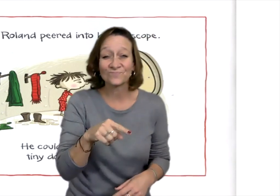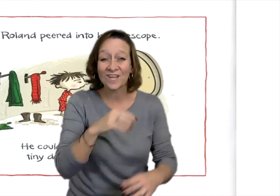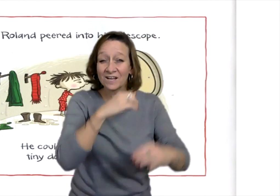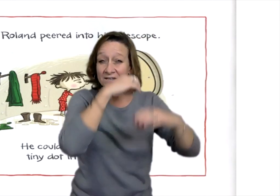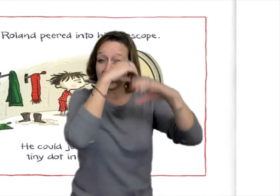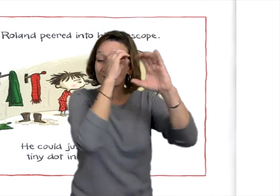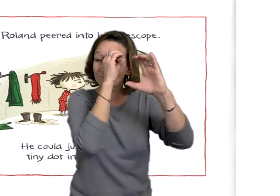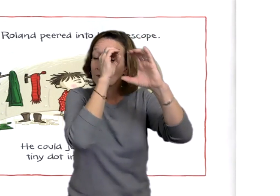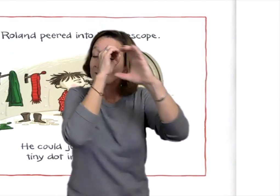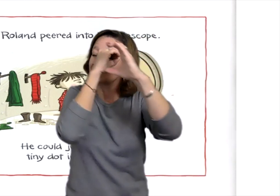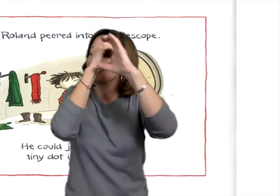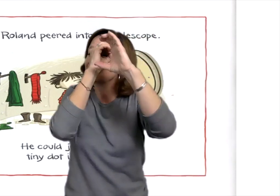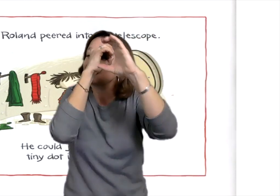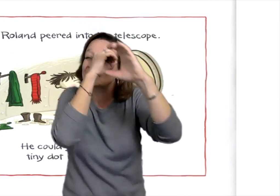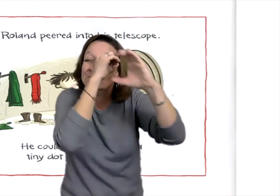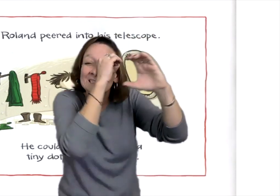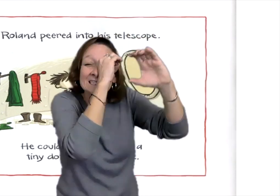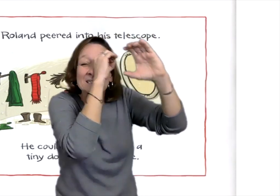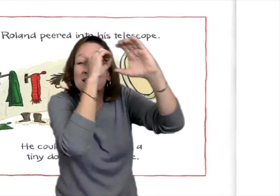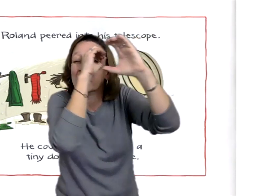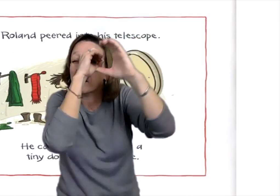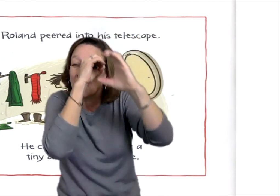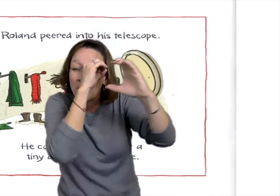Roland peered into his telescope.